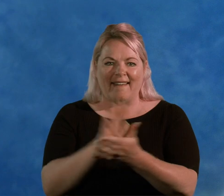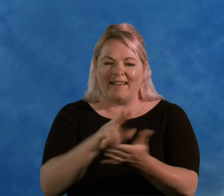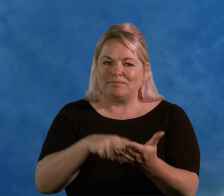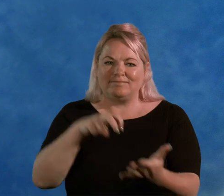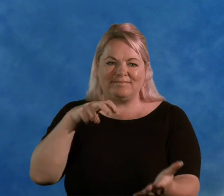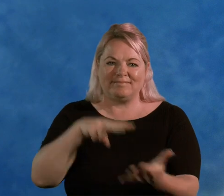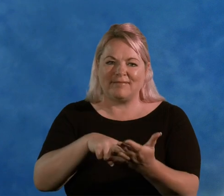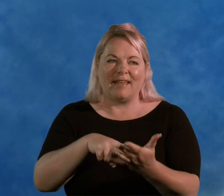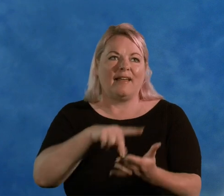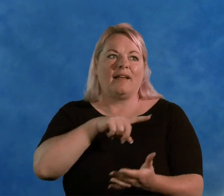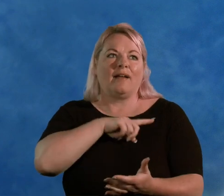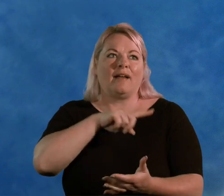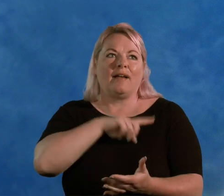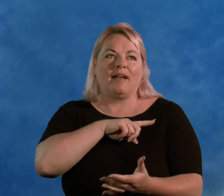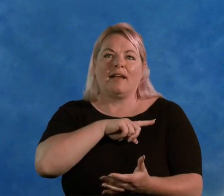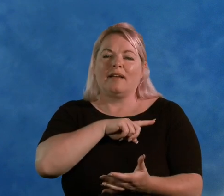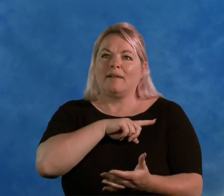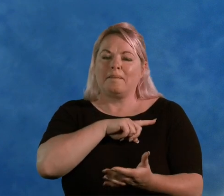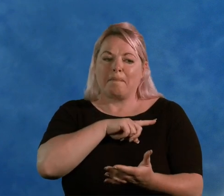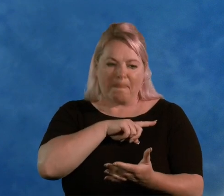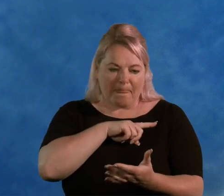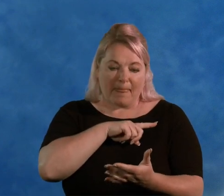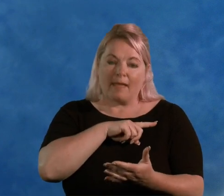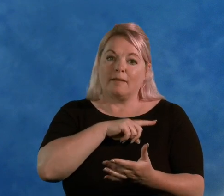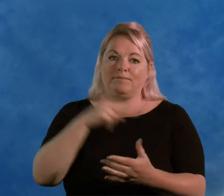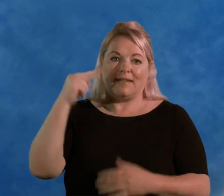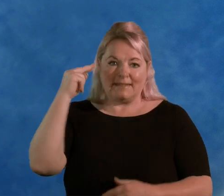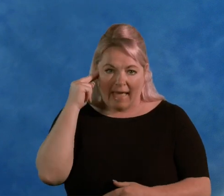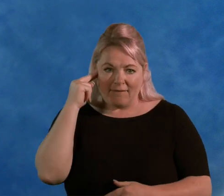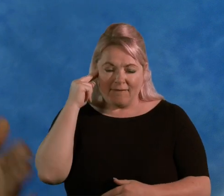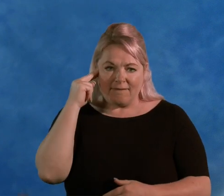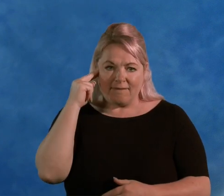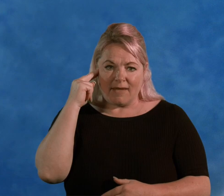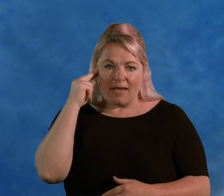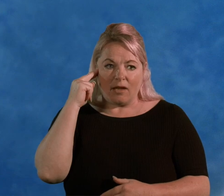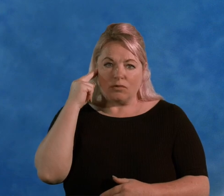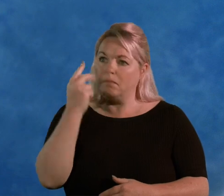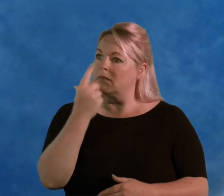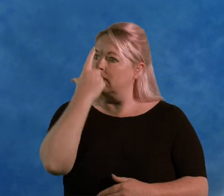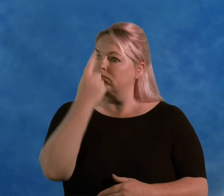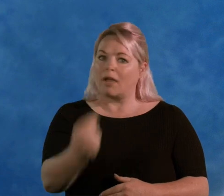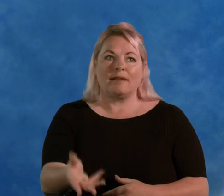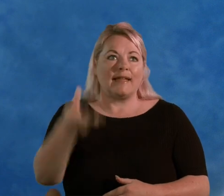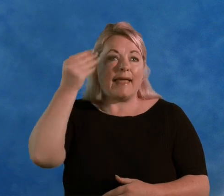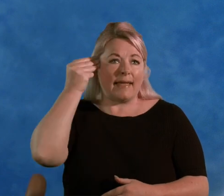it's just, you know, going from being deaf to being able to hear that definitely